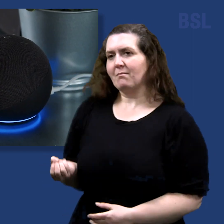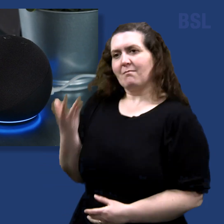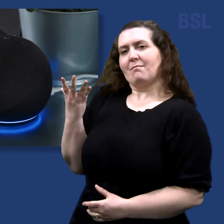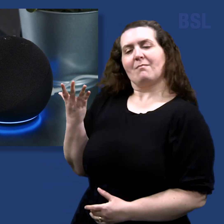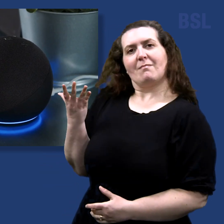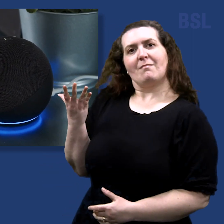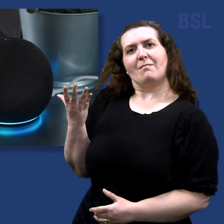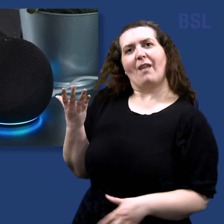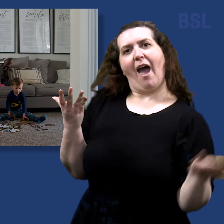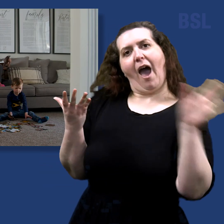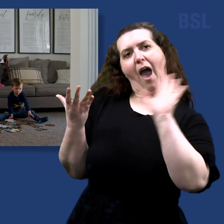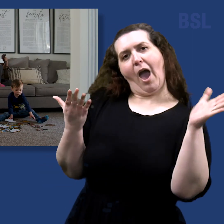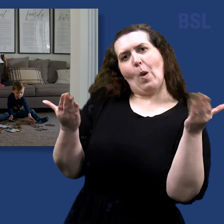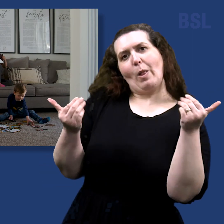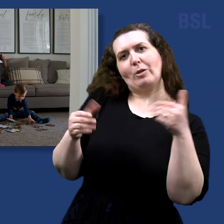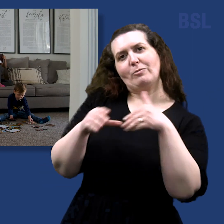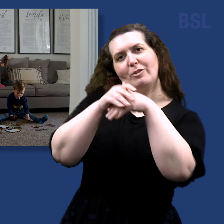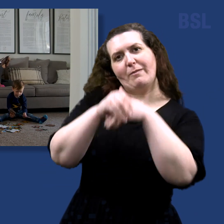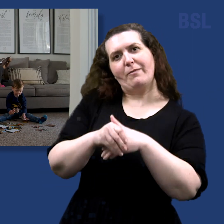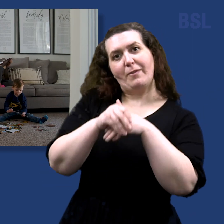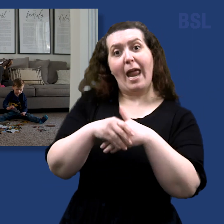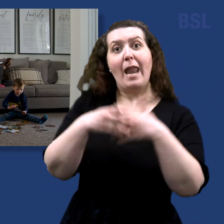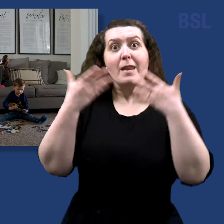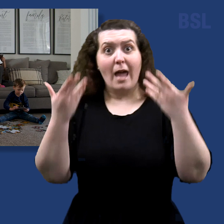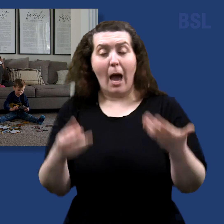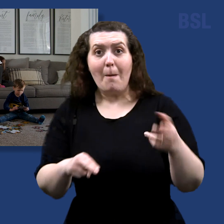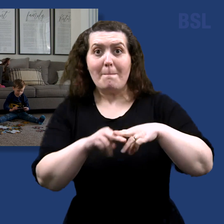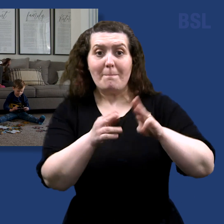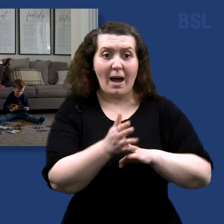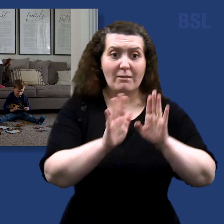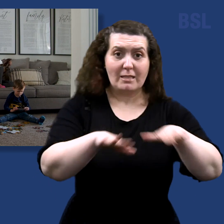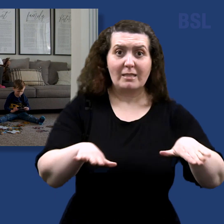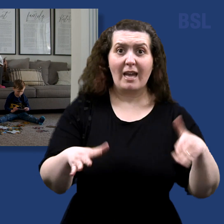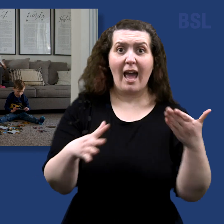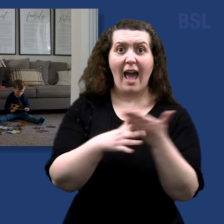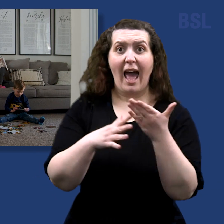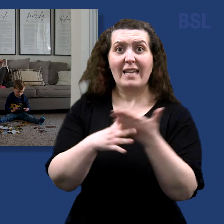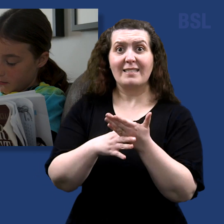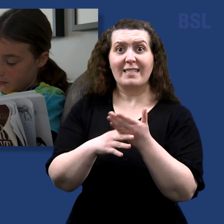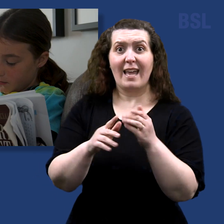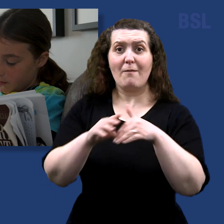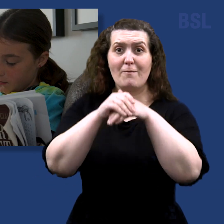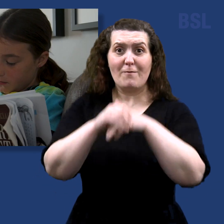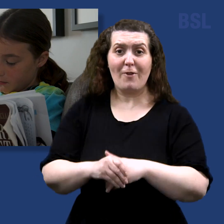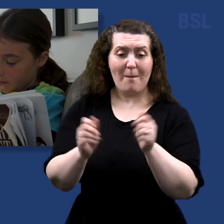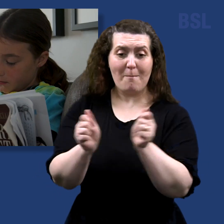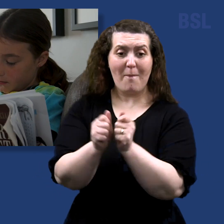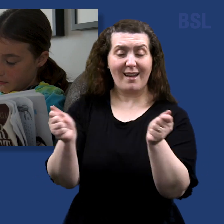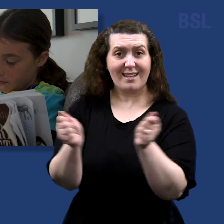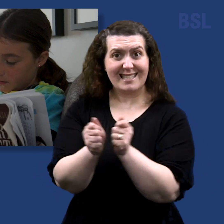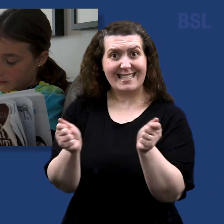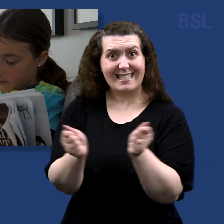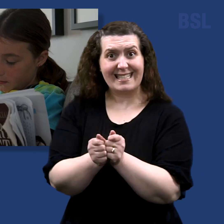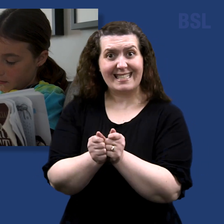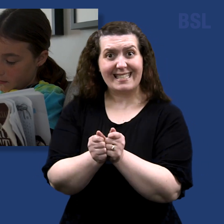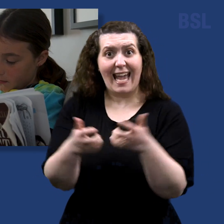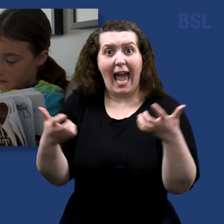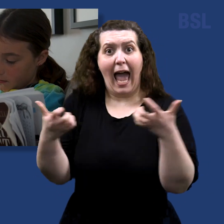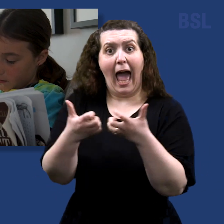Friend. Parents and children can now access the Church's children's periodical, The Friend magazine, in an audio format via a new